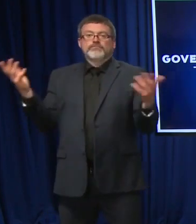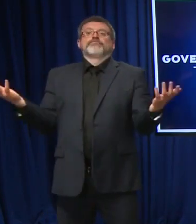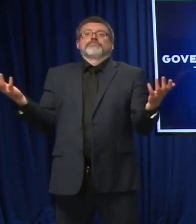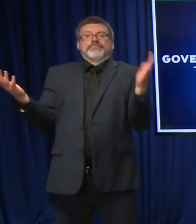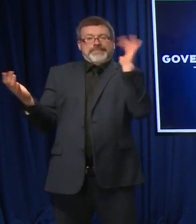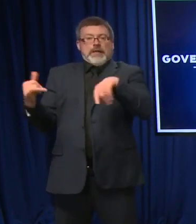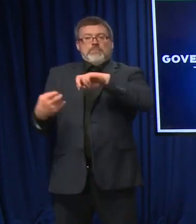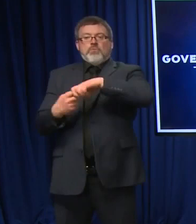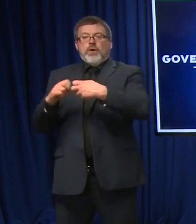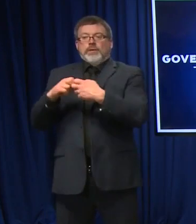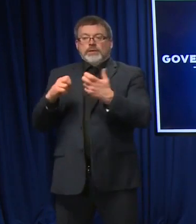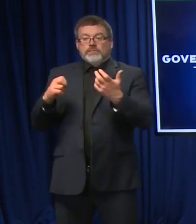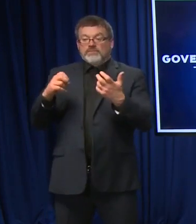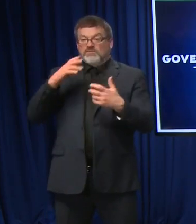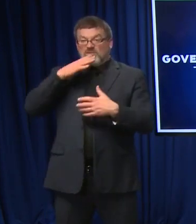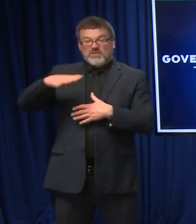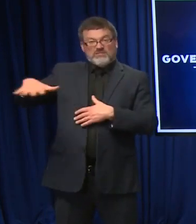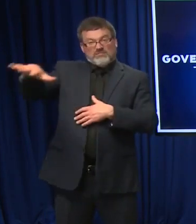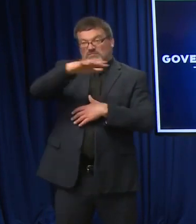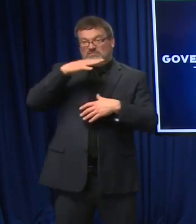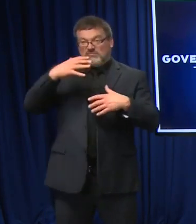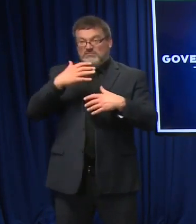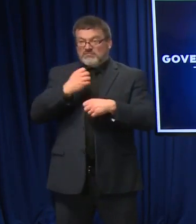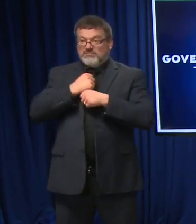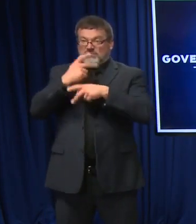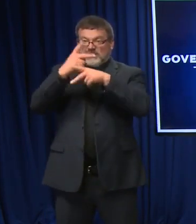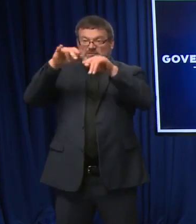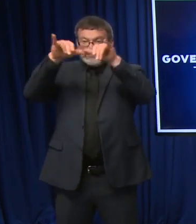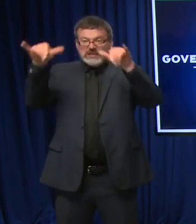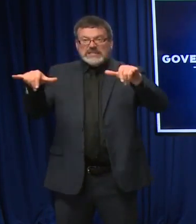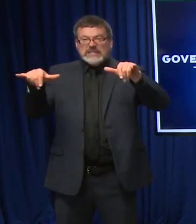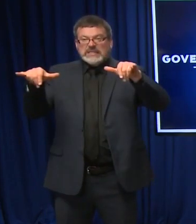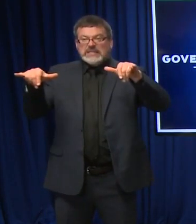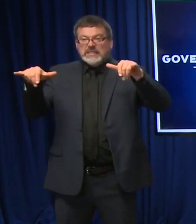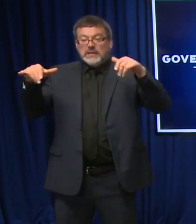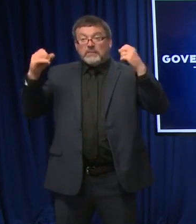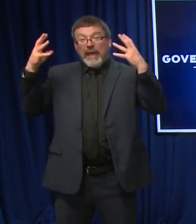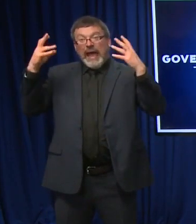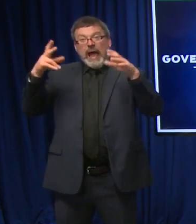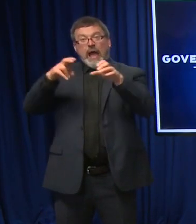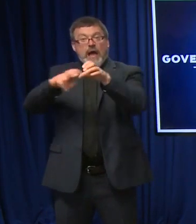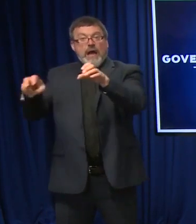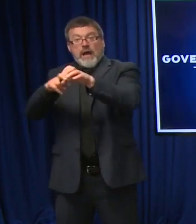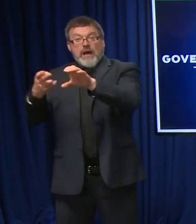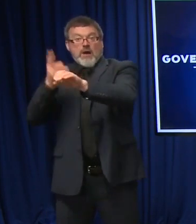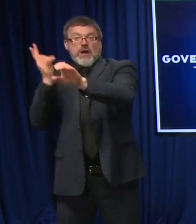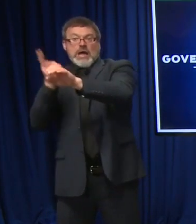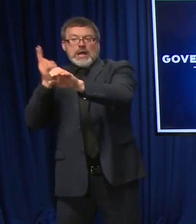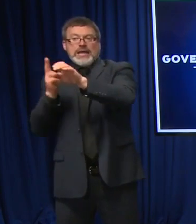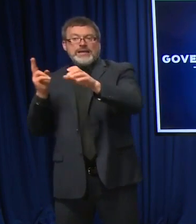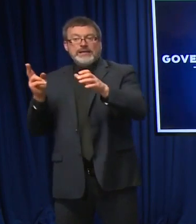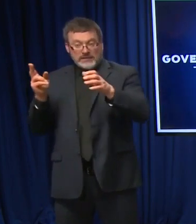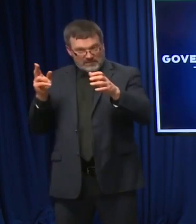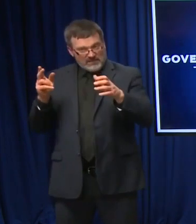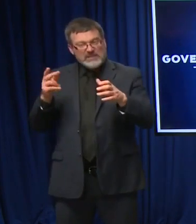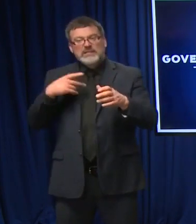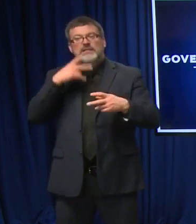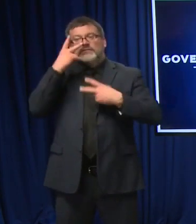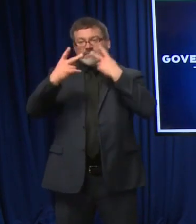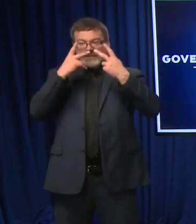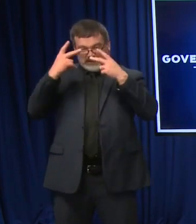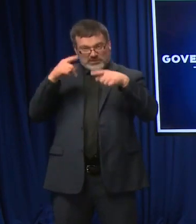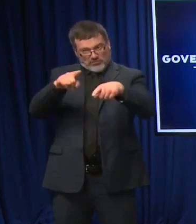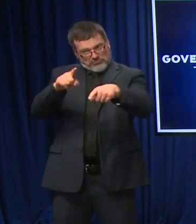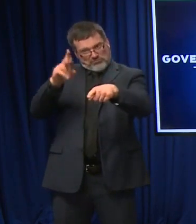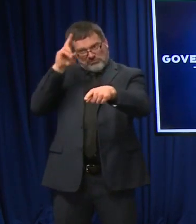In healthcare, they've called it the great resignation, people just leaving healthcare in droves, and not leaving